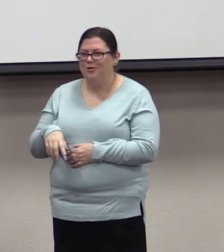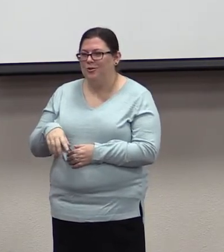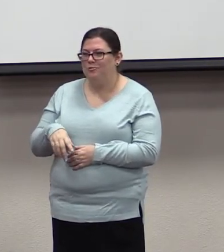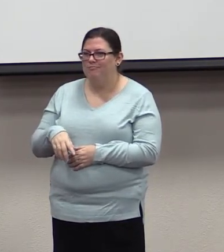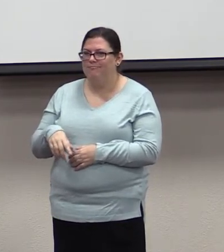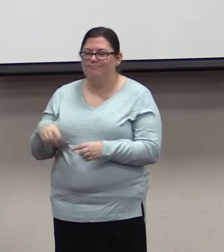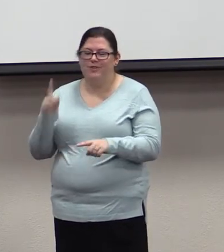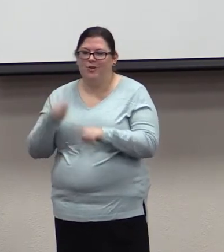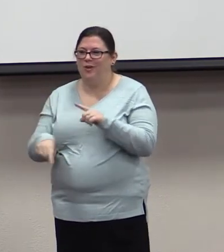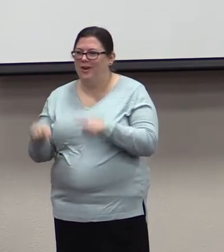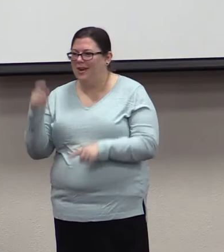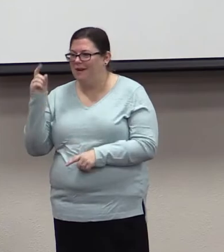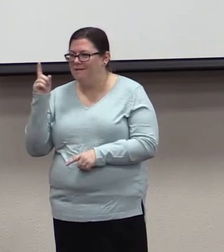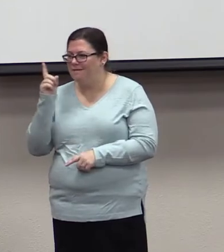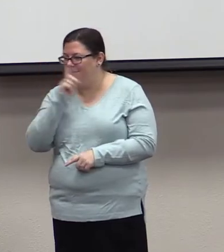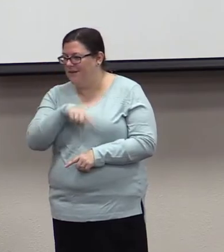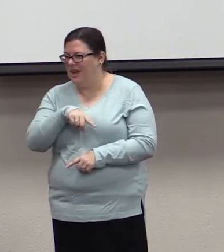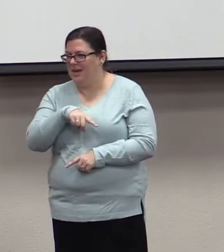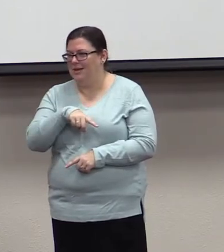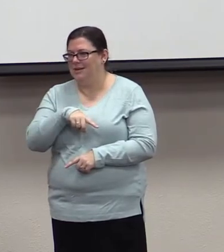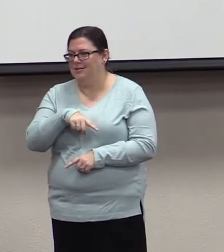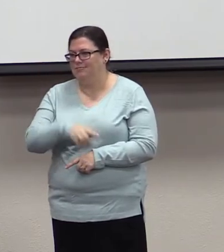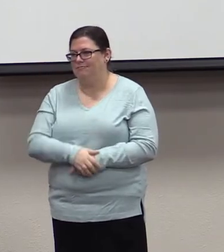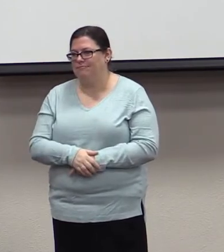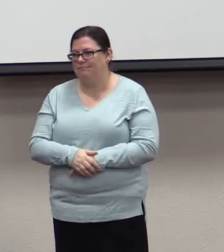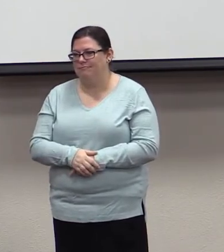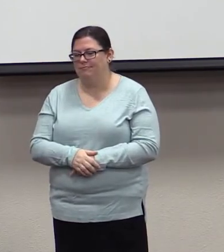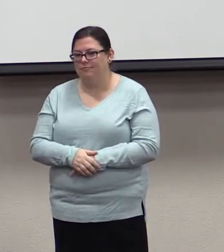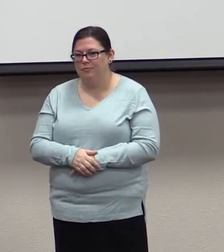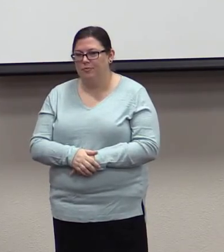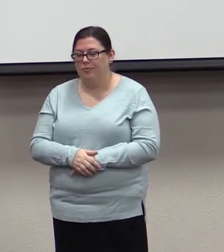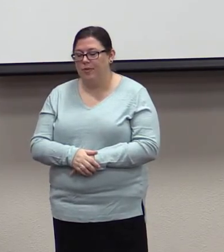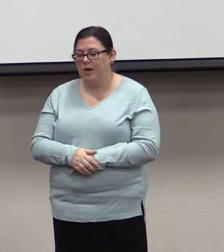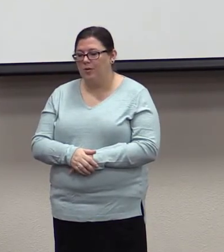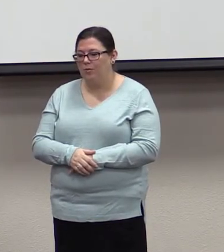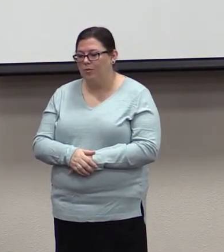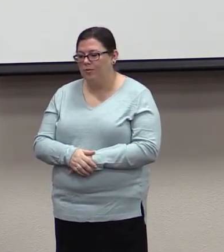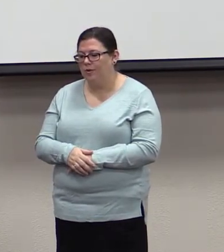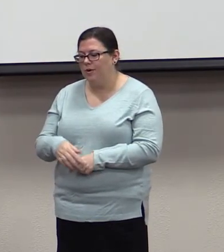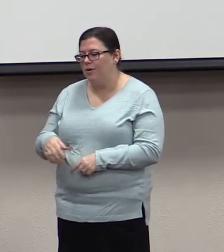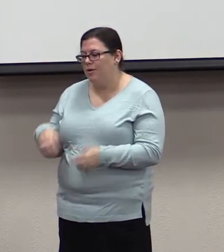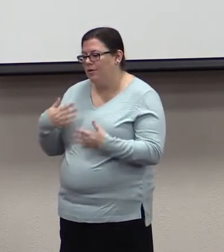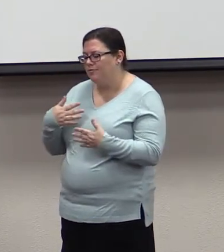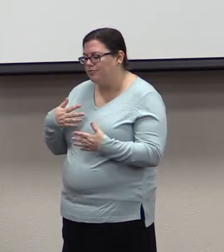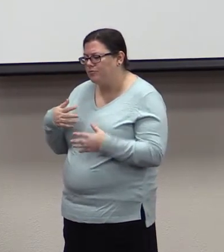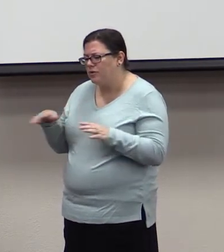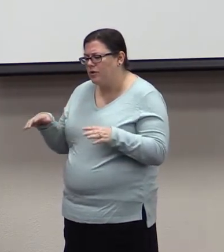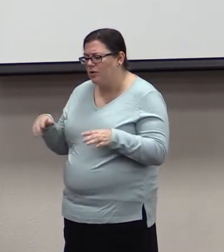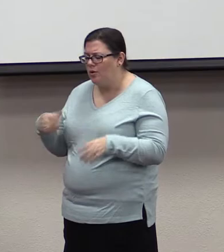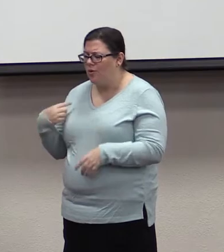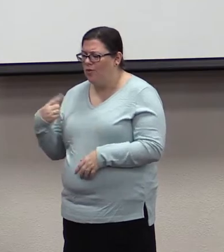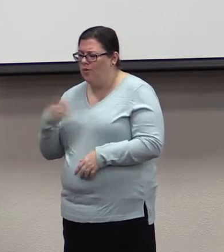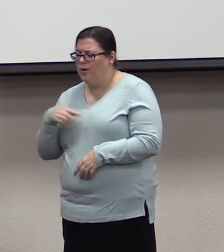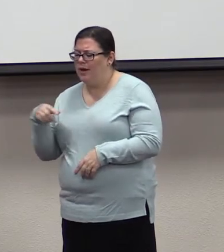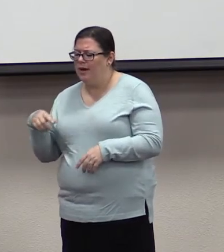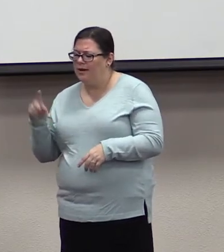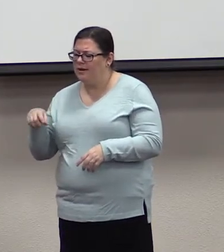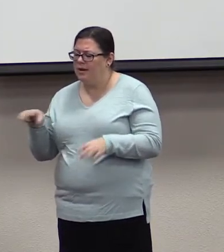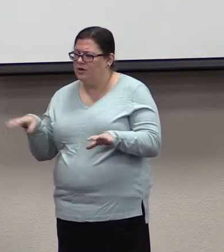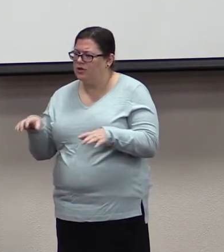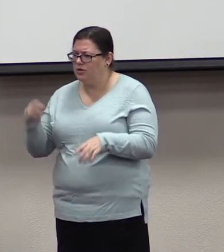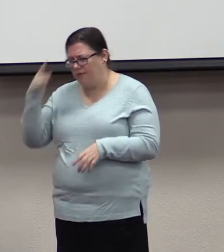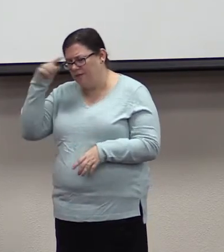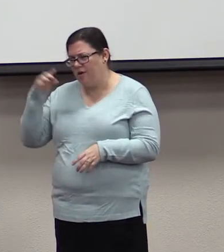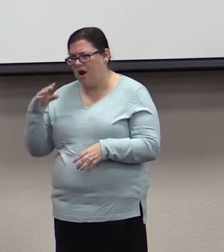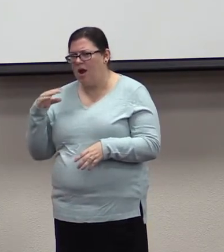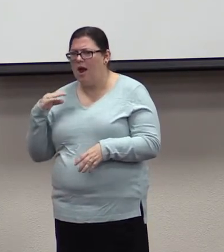We need to treat our teachers, our bosses, our elders, the way we would Christ. Not with an attitude of, do I